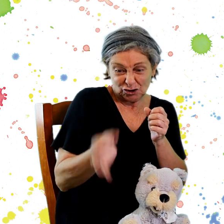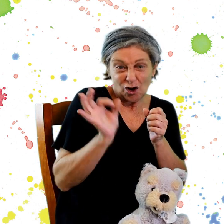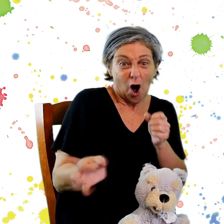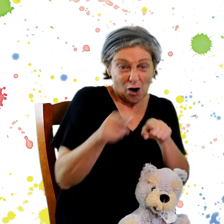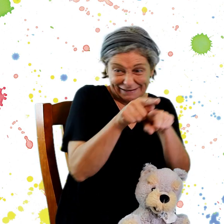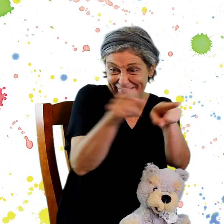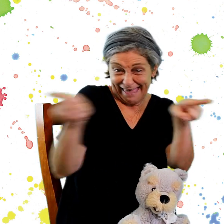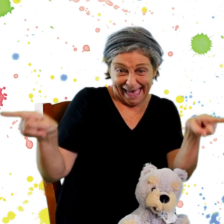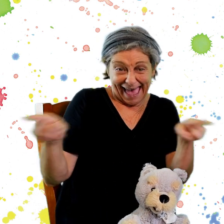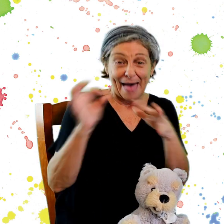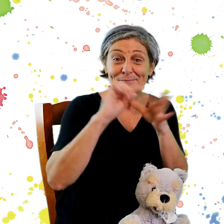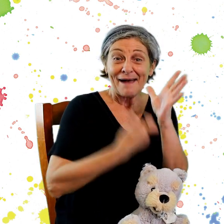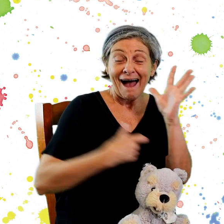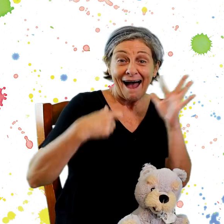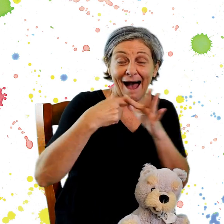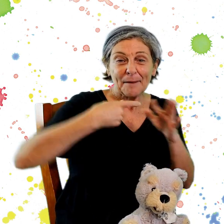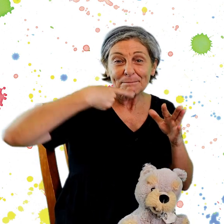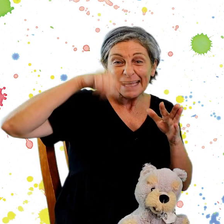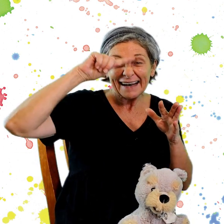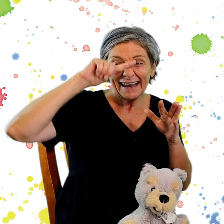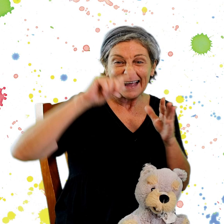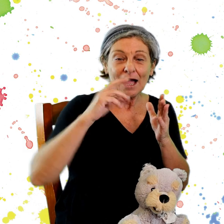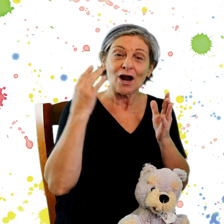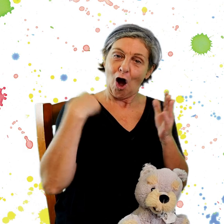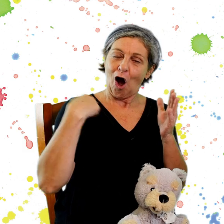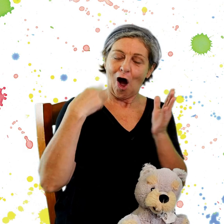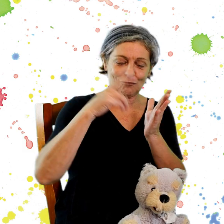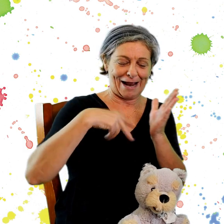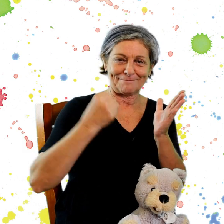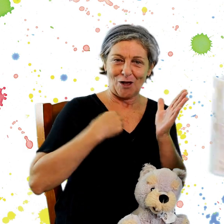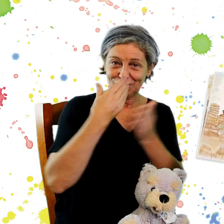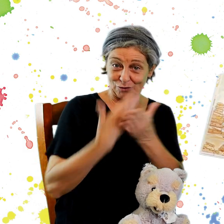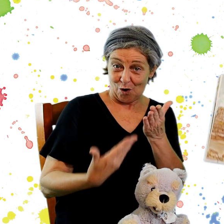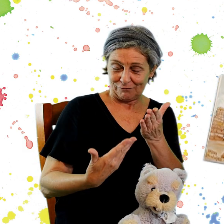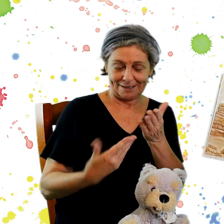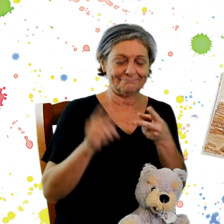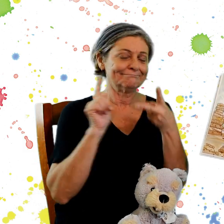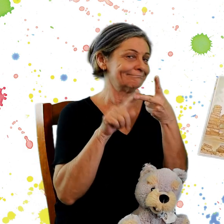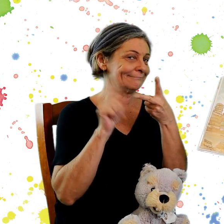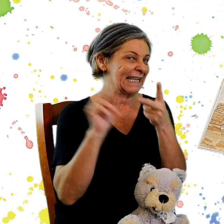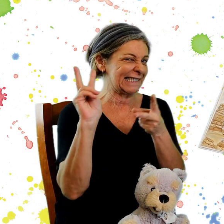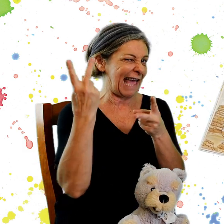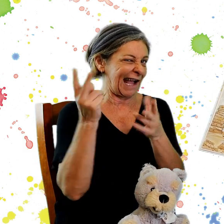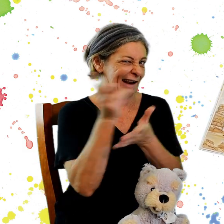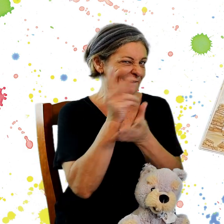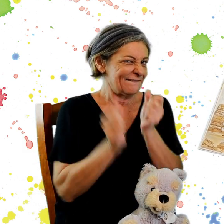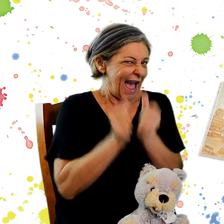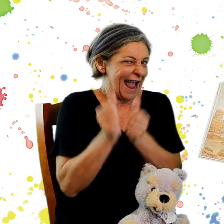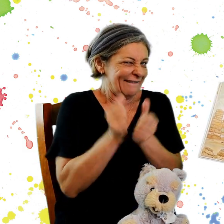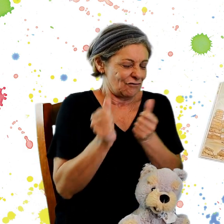picnic while I read the story, and we had lots of fun. Another favorite part is this page where we talk